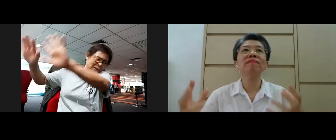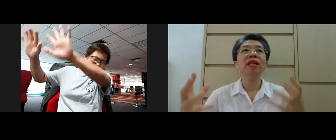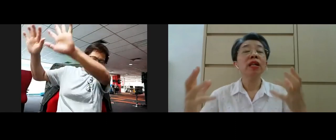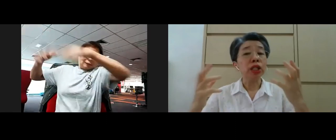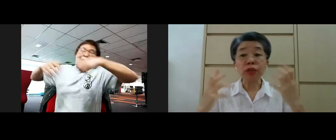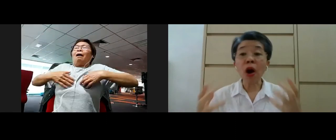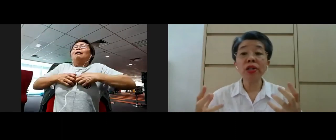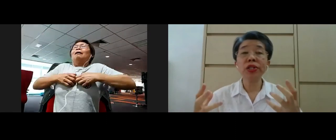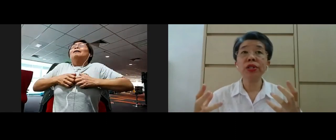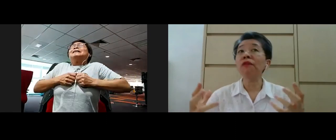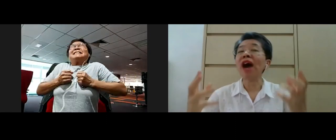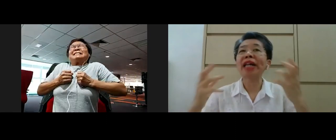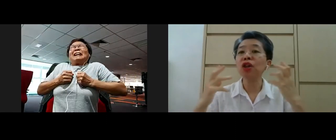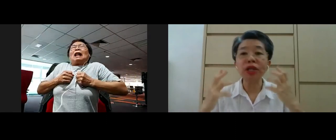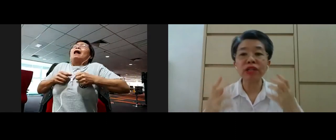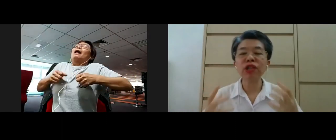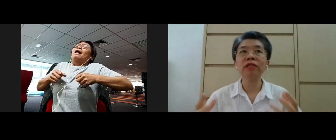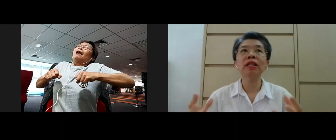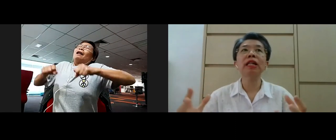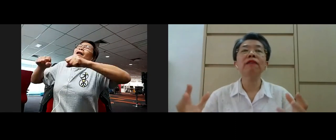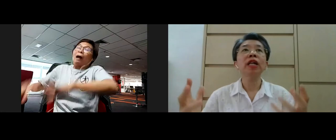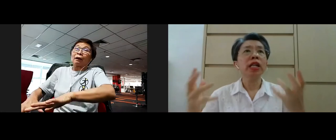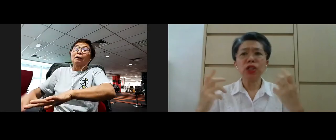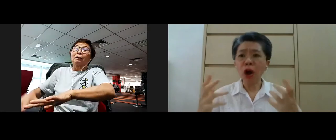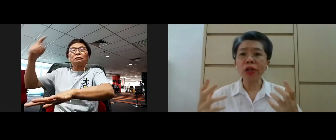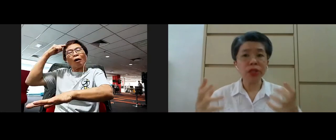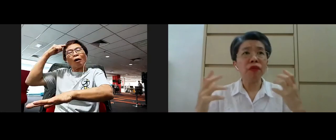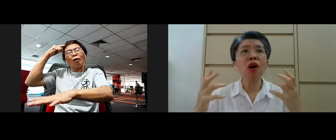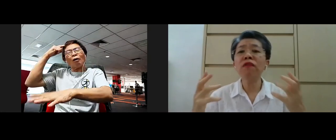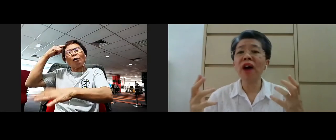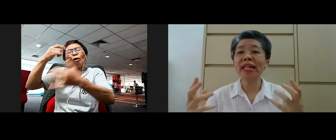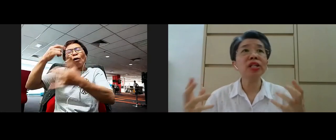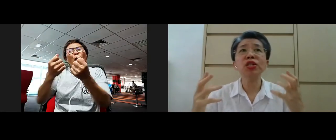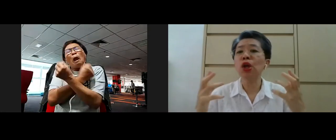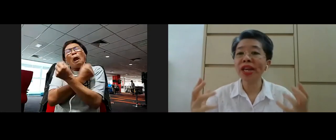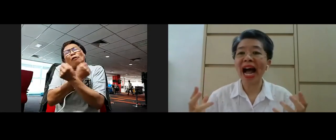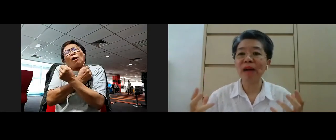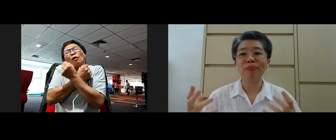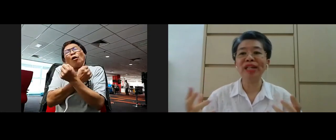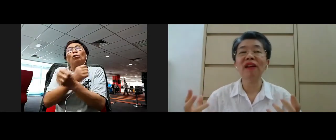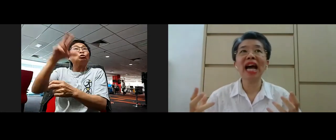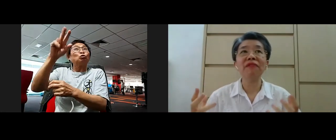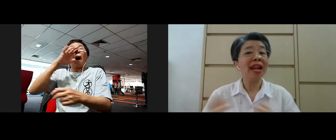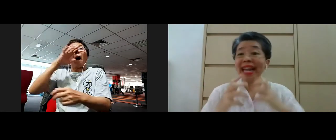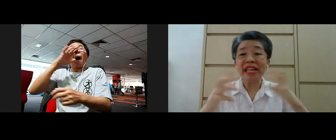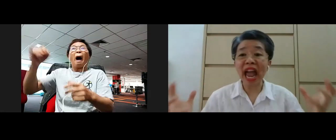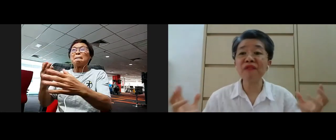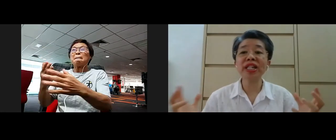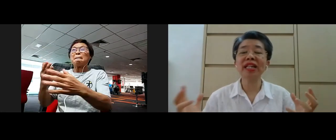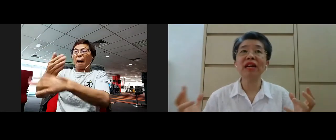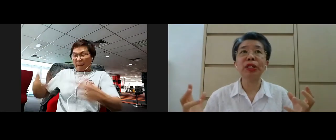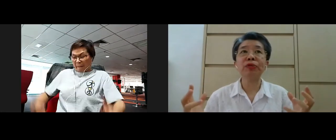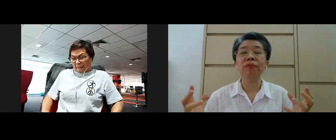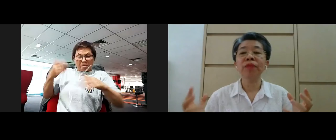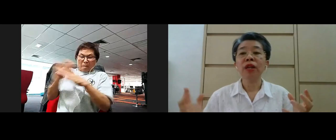the thoughts of unconditional love the thoughts of non violence non harm in our life in